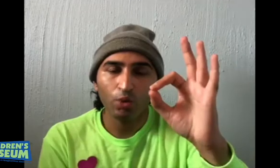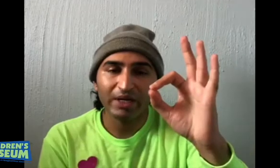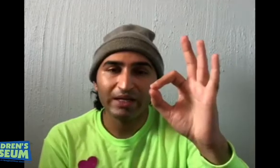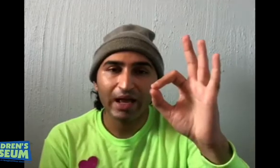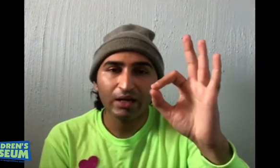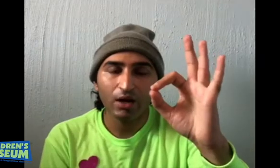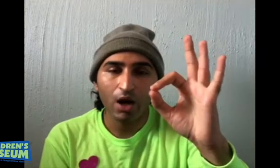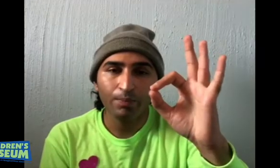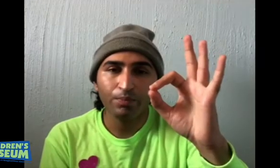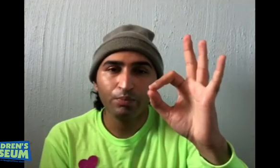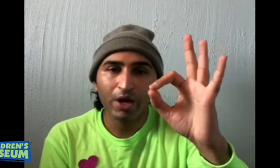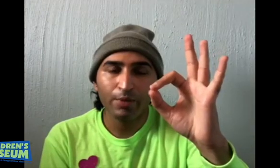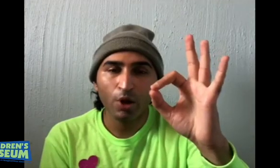standing up and spread apart.